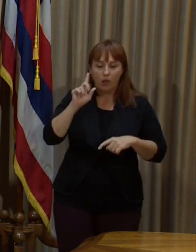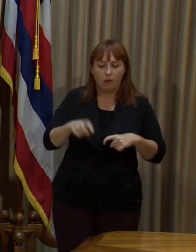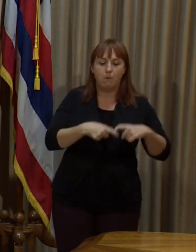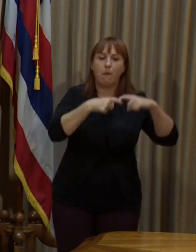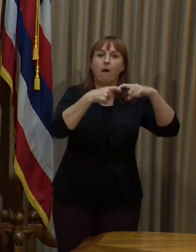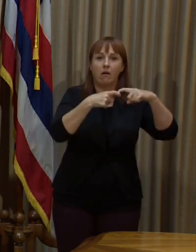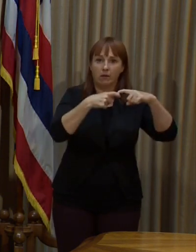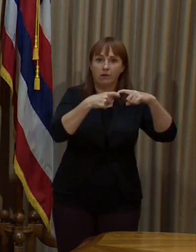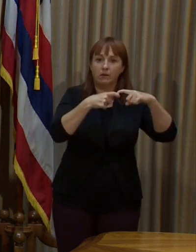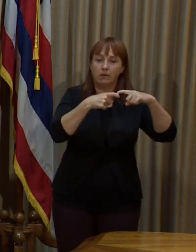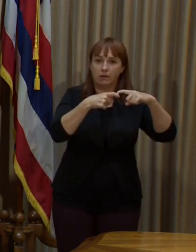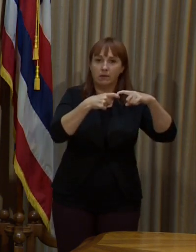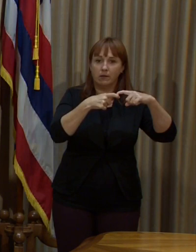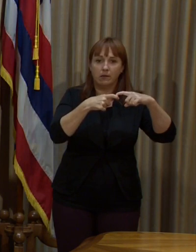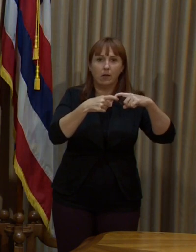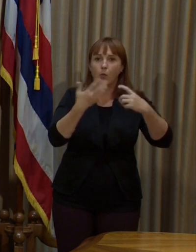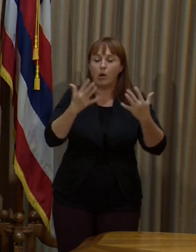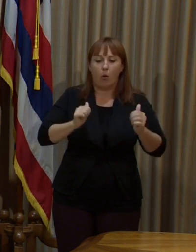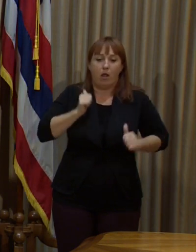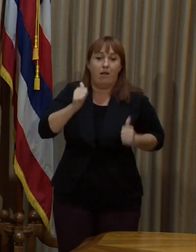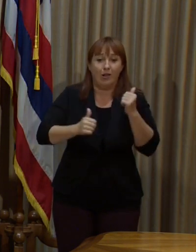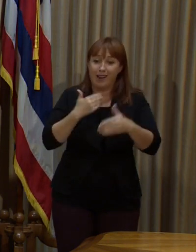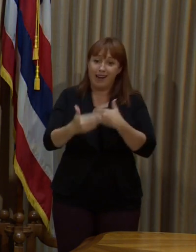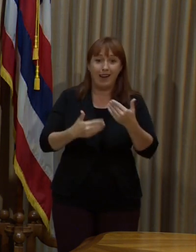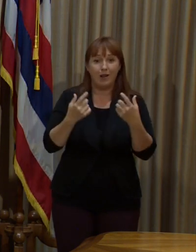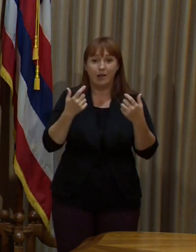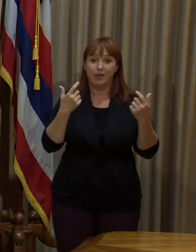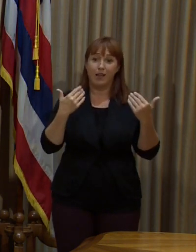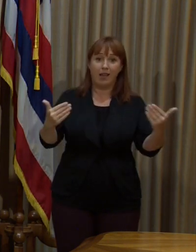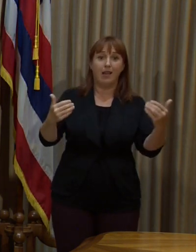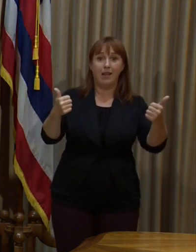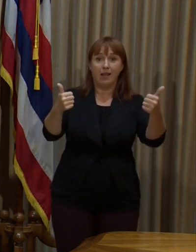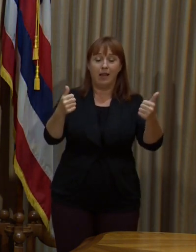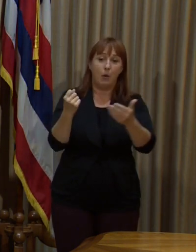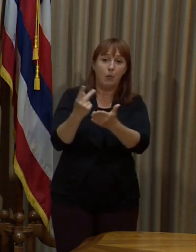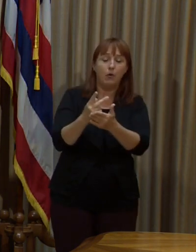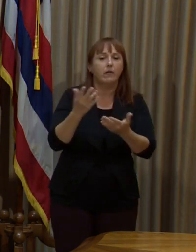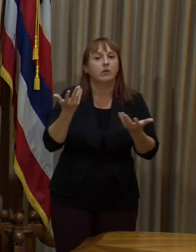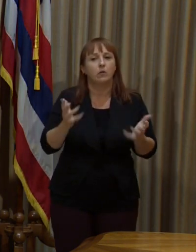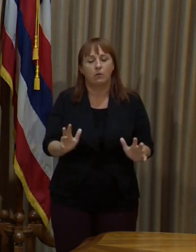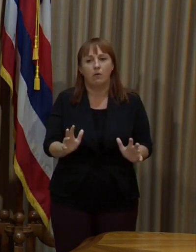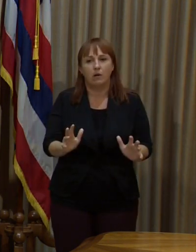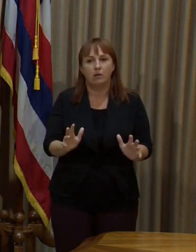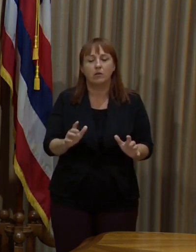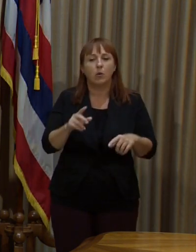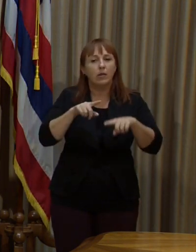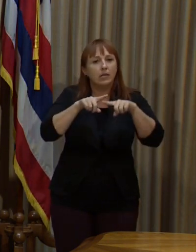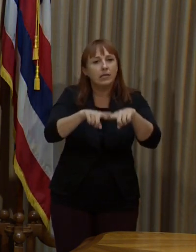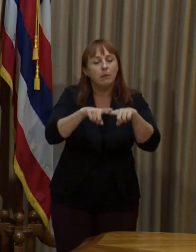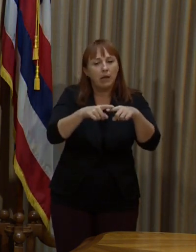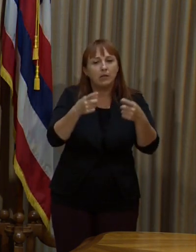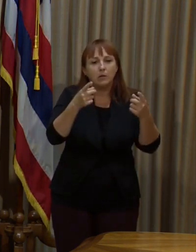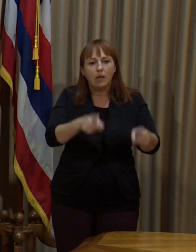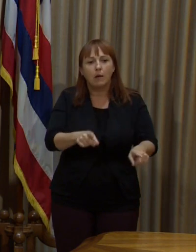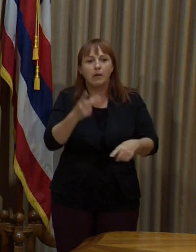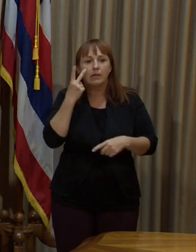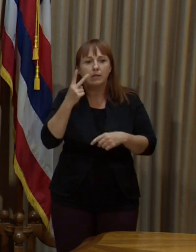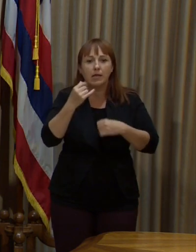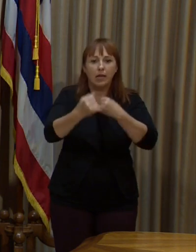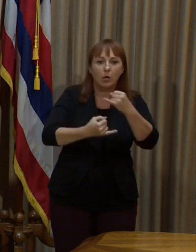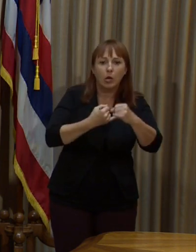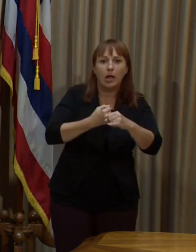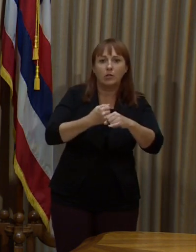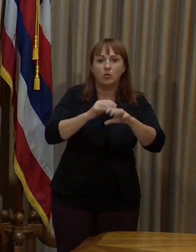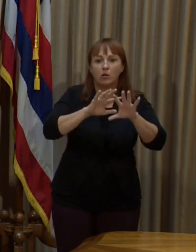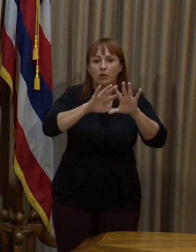before moving too aggressively on using vaccinations as our guide to travel. So there's a lot of things at